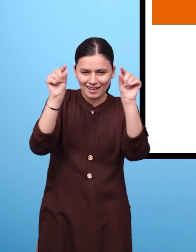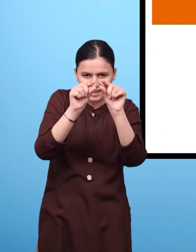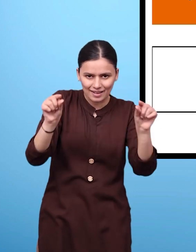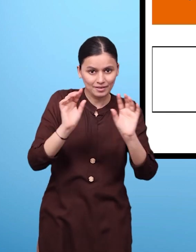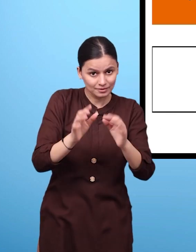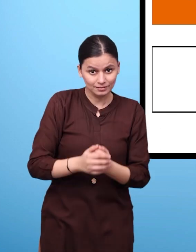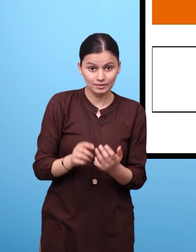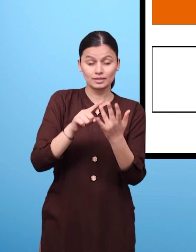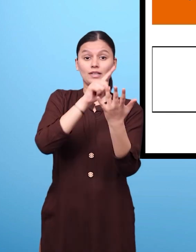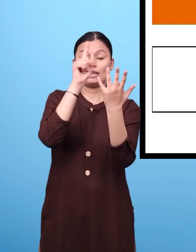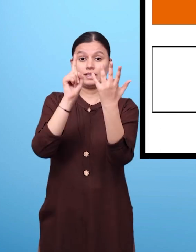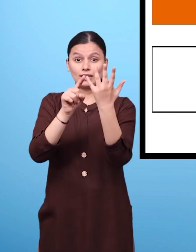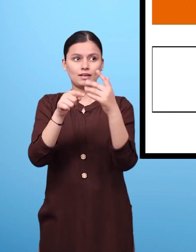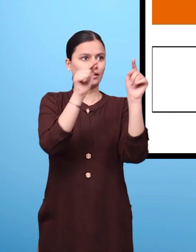and fifth one reads corners.